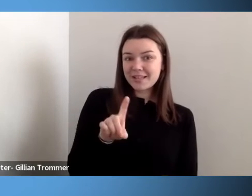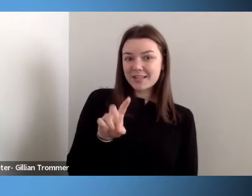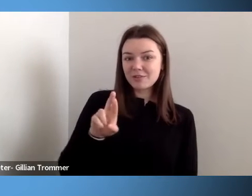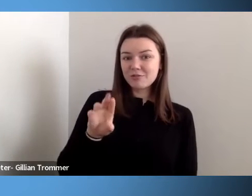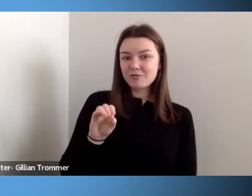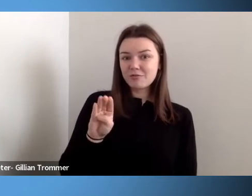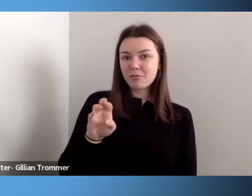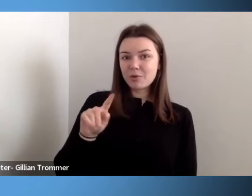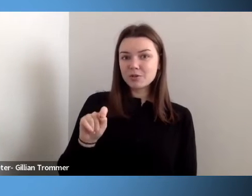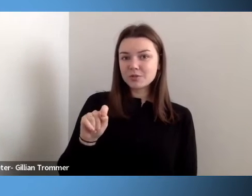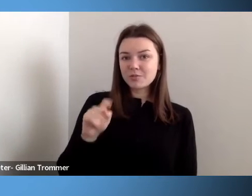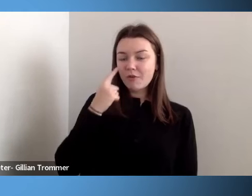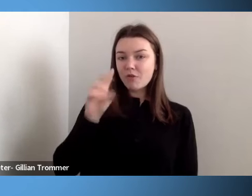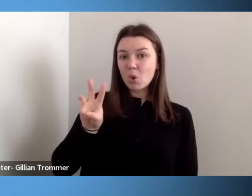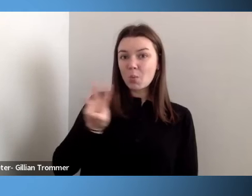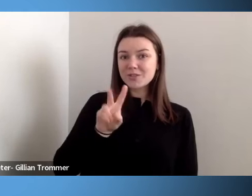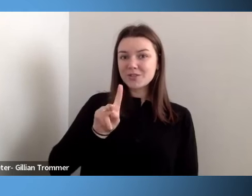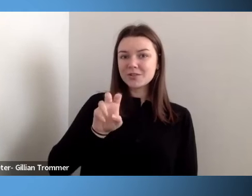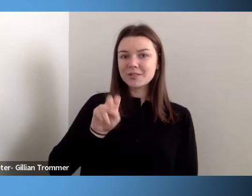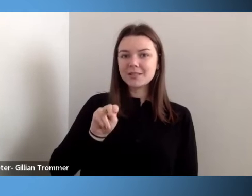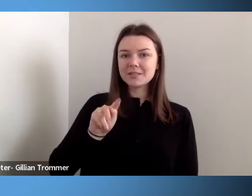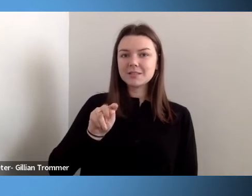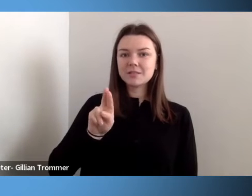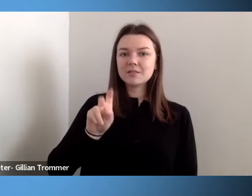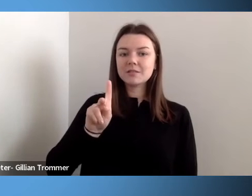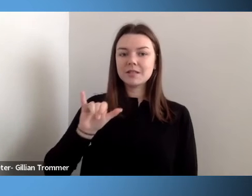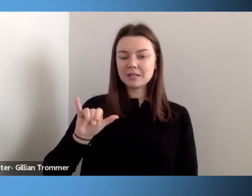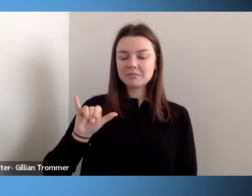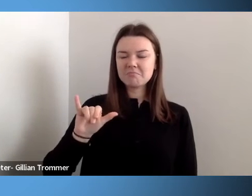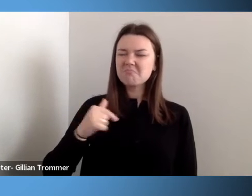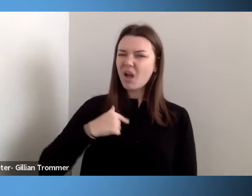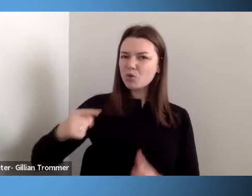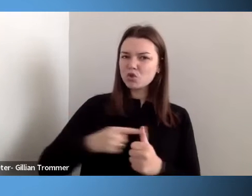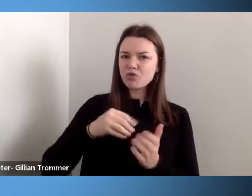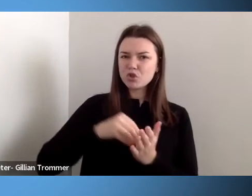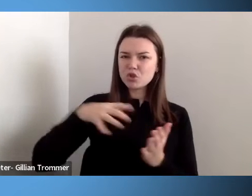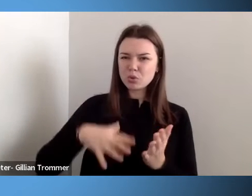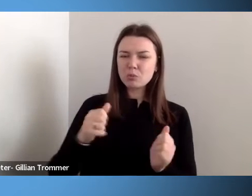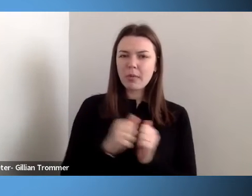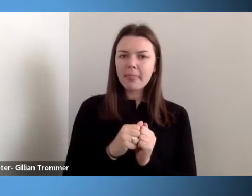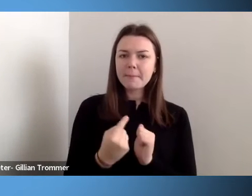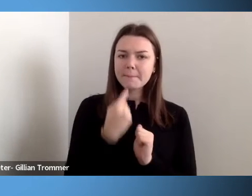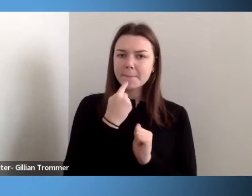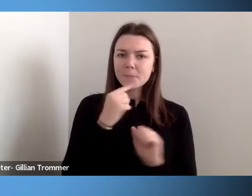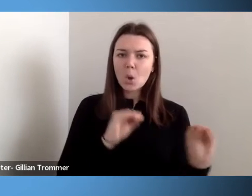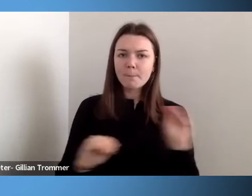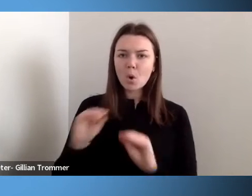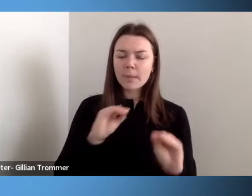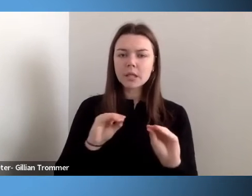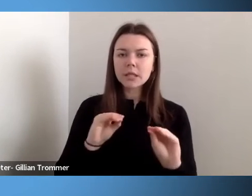I was their first student with a significant mobility impairment. We had to build ramps,